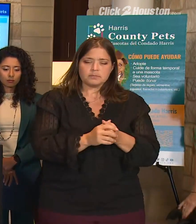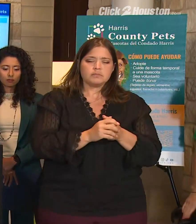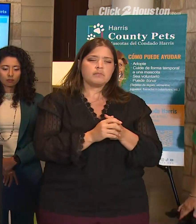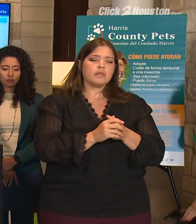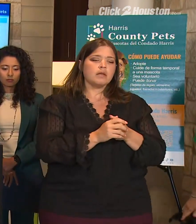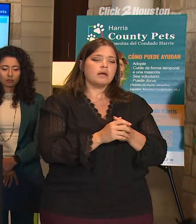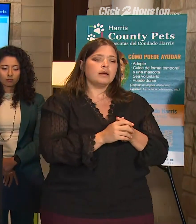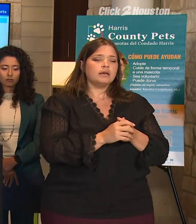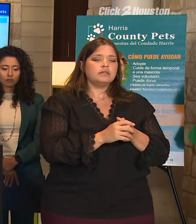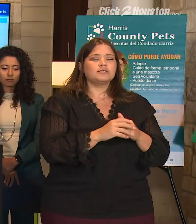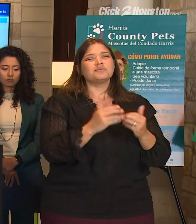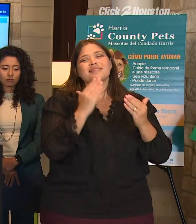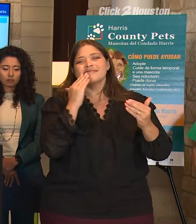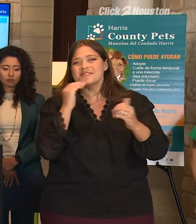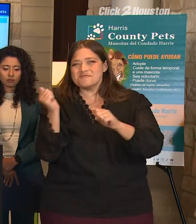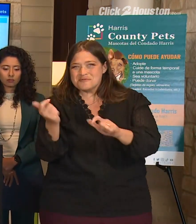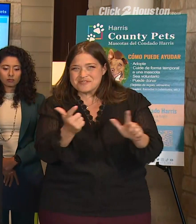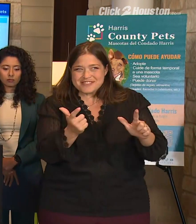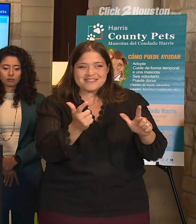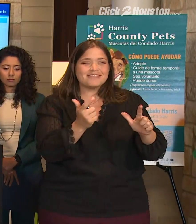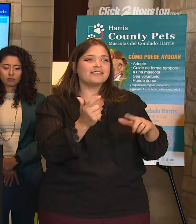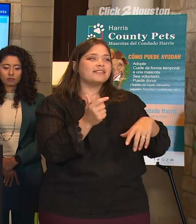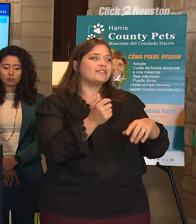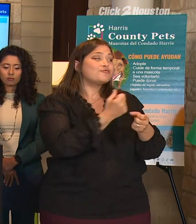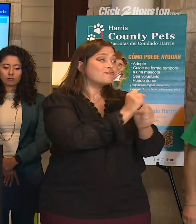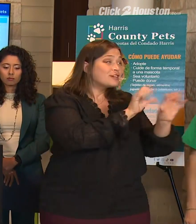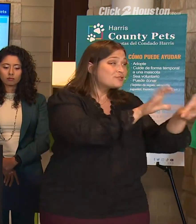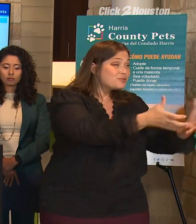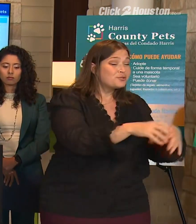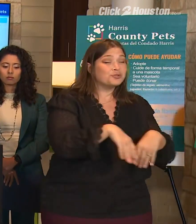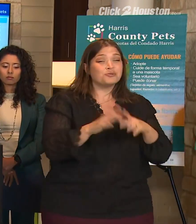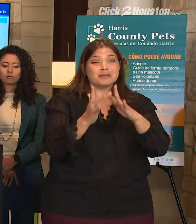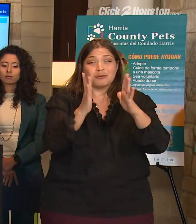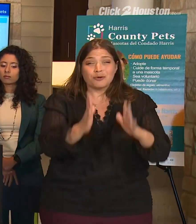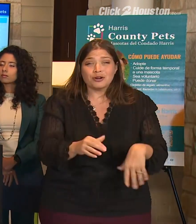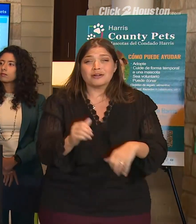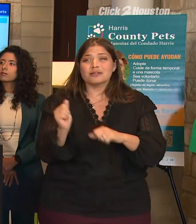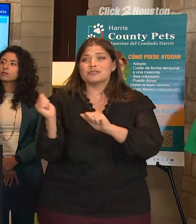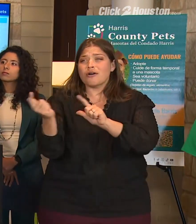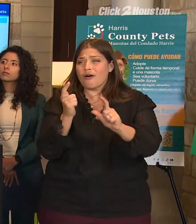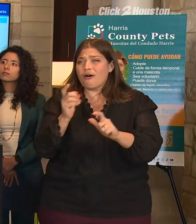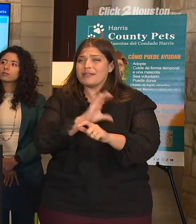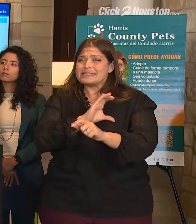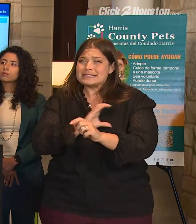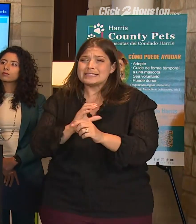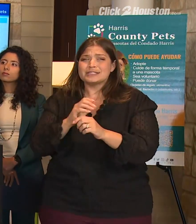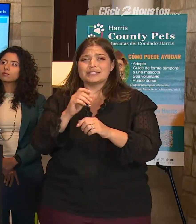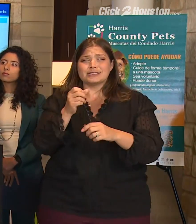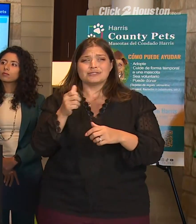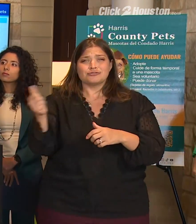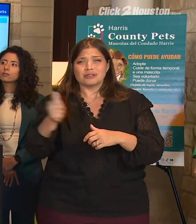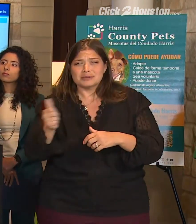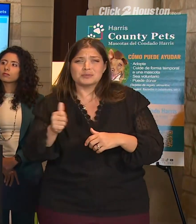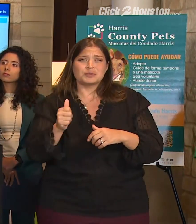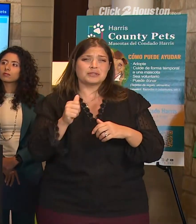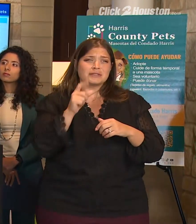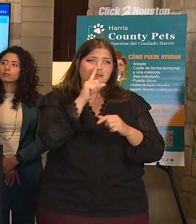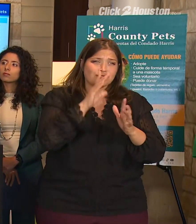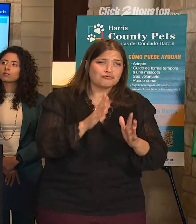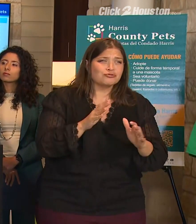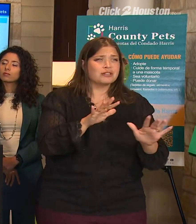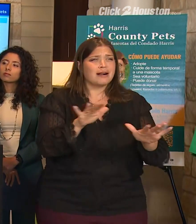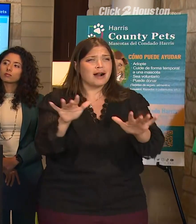you know, again, I just want to thank everybody from the rescue groups and networkers, all the citizens and transports and fosters, everybody that we have.